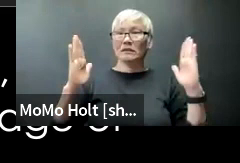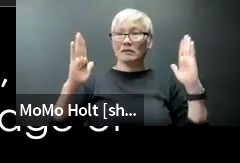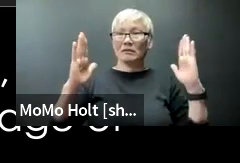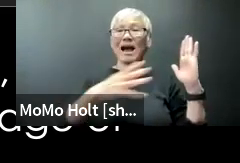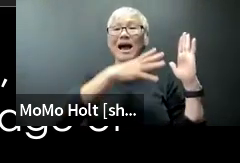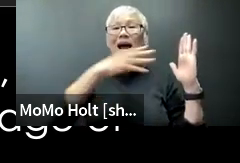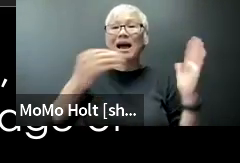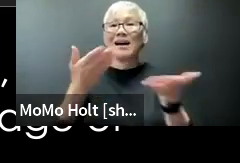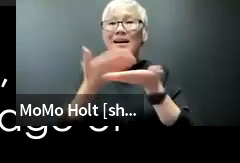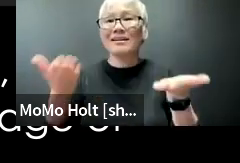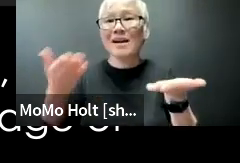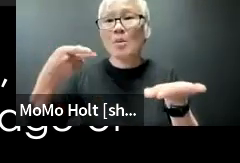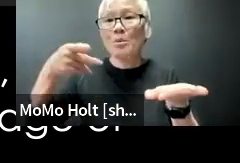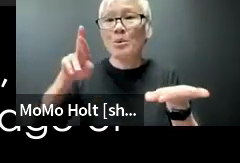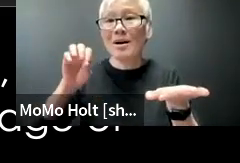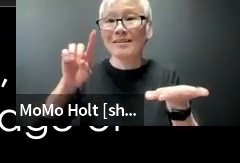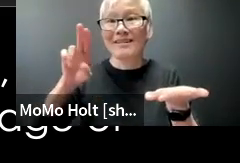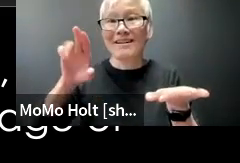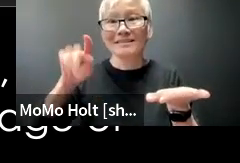considered in building a home